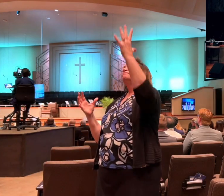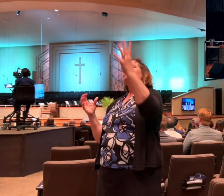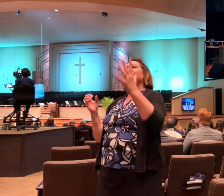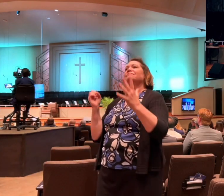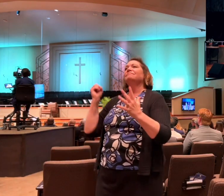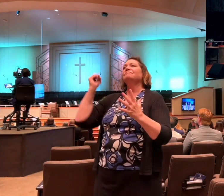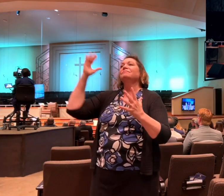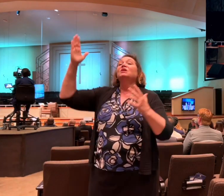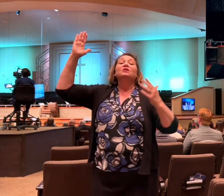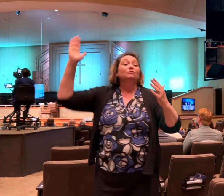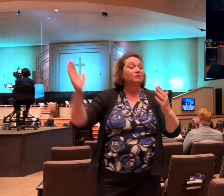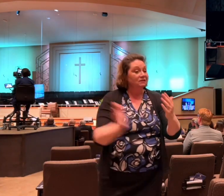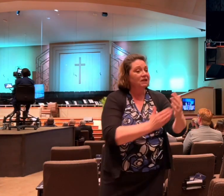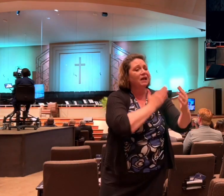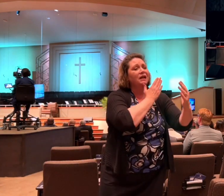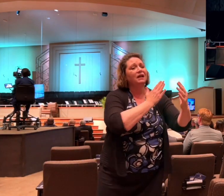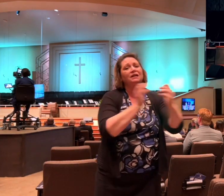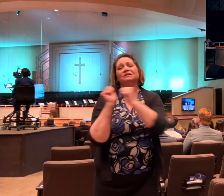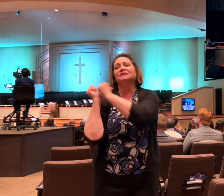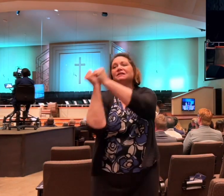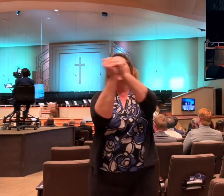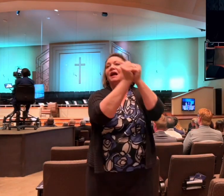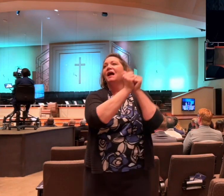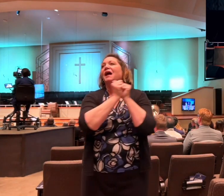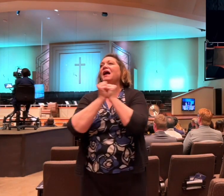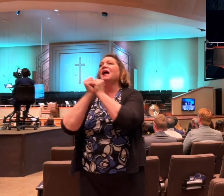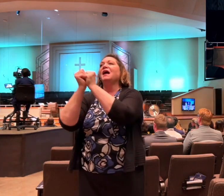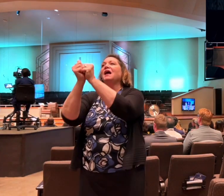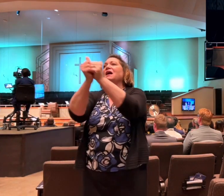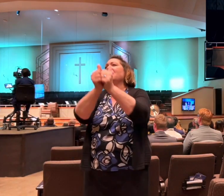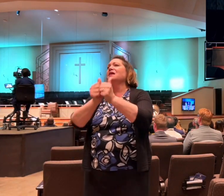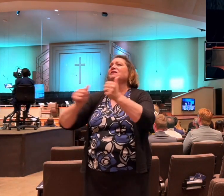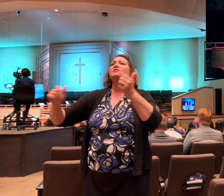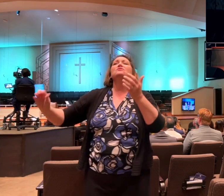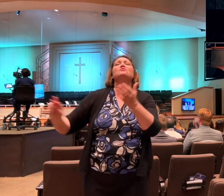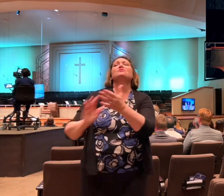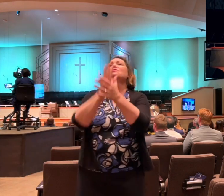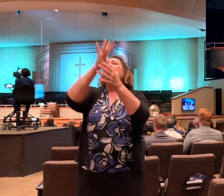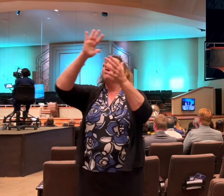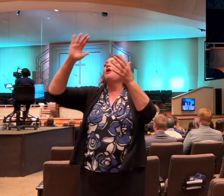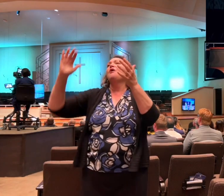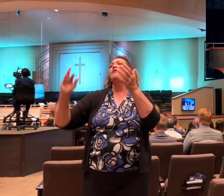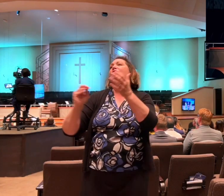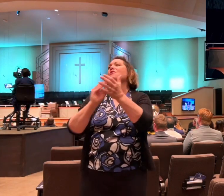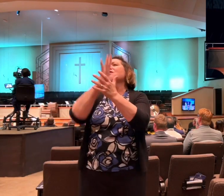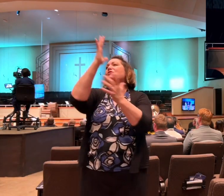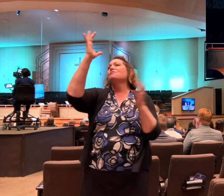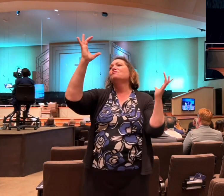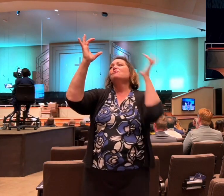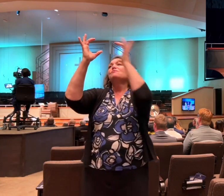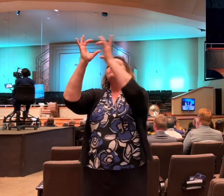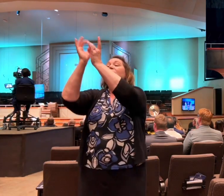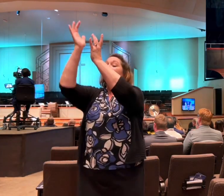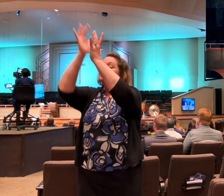Singing glory to you and unto you only